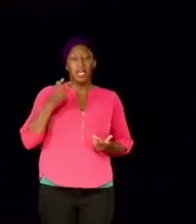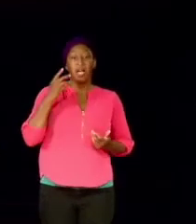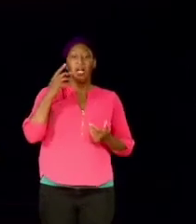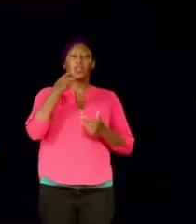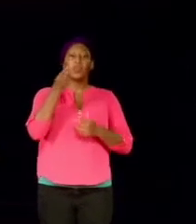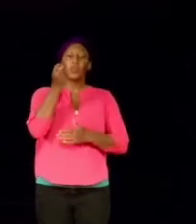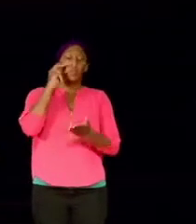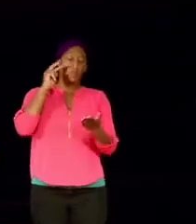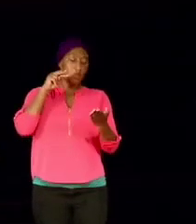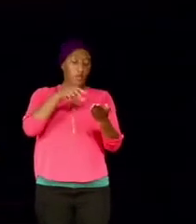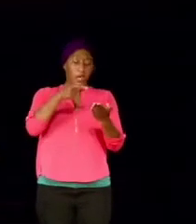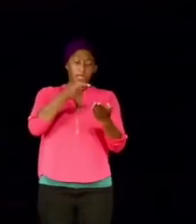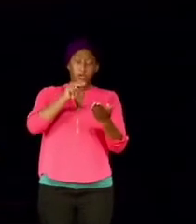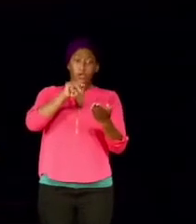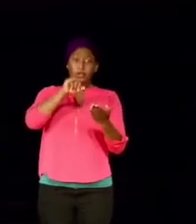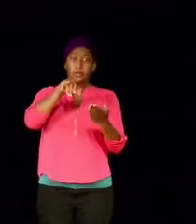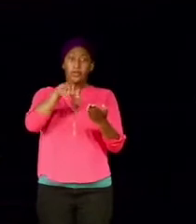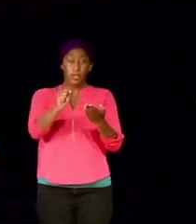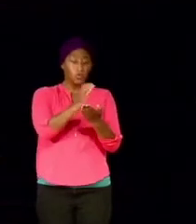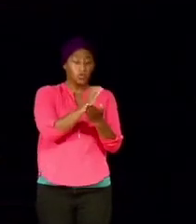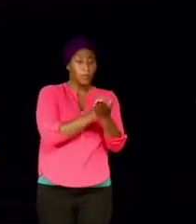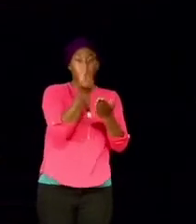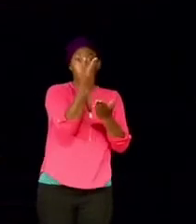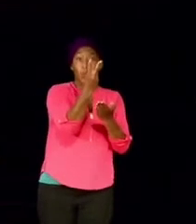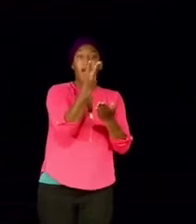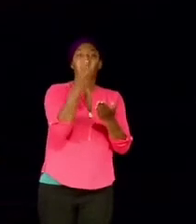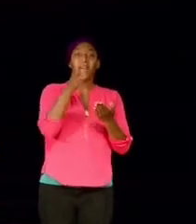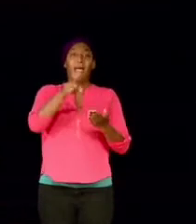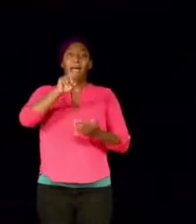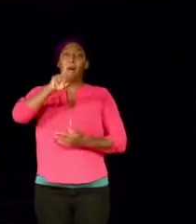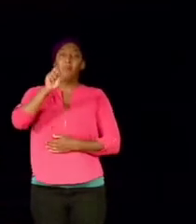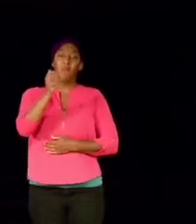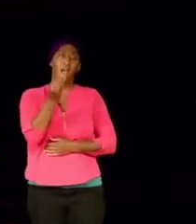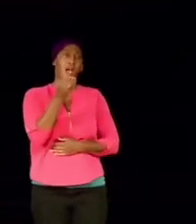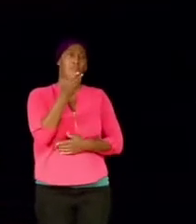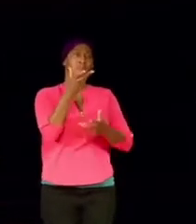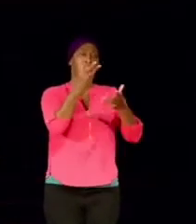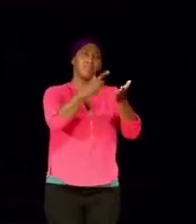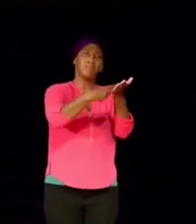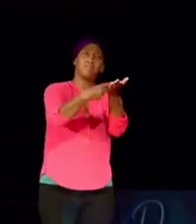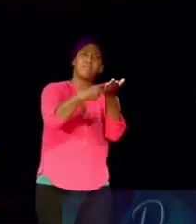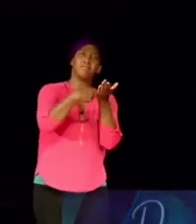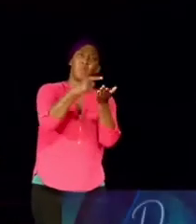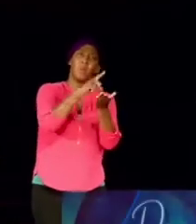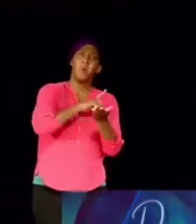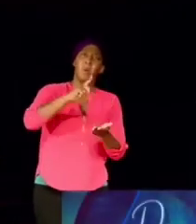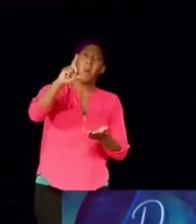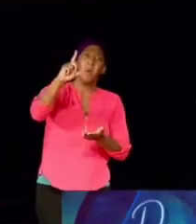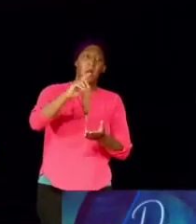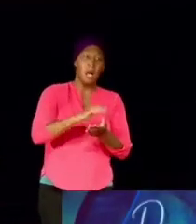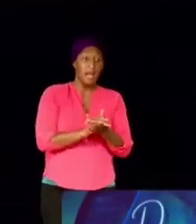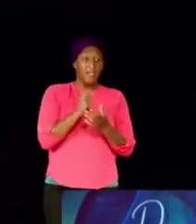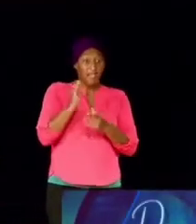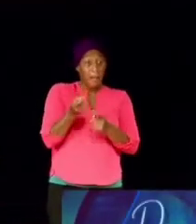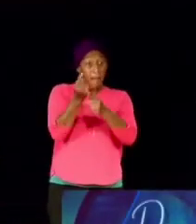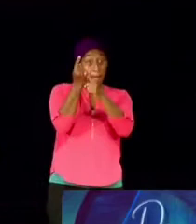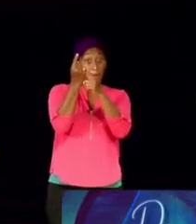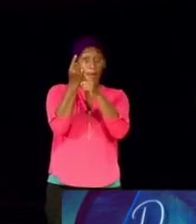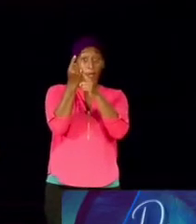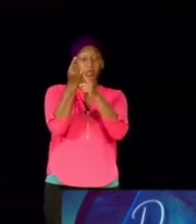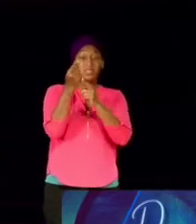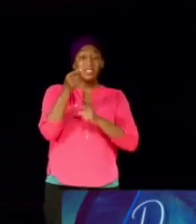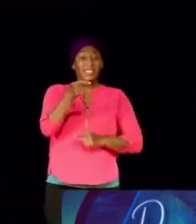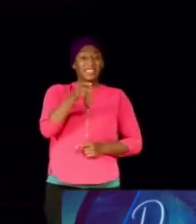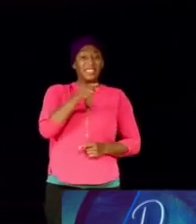at Genesis chapter 12, Abraham has this conversation with the Lord. At that point in time, Abraham is